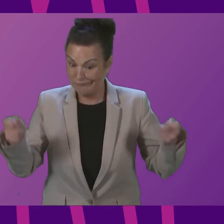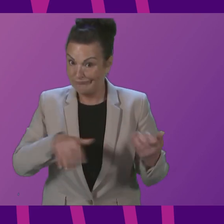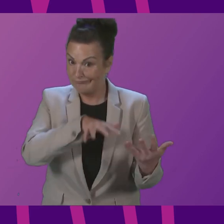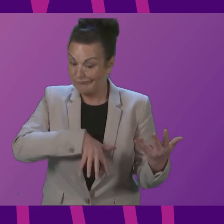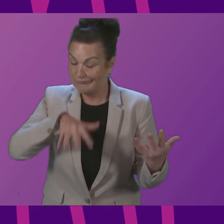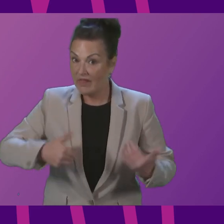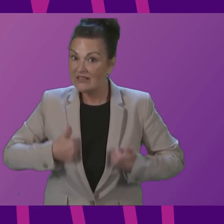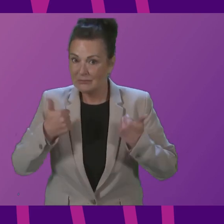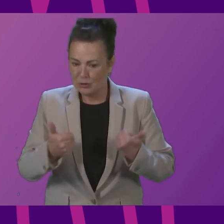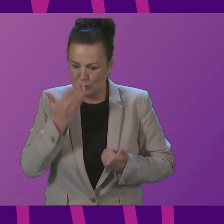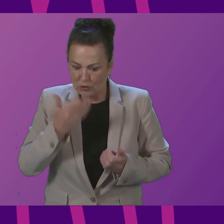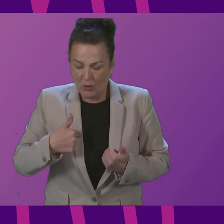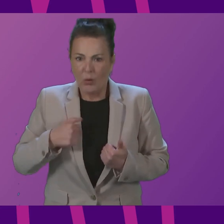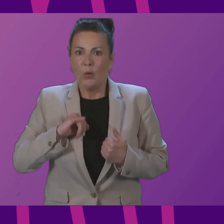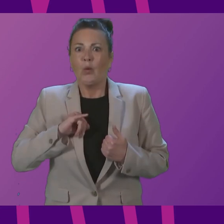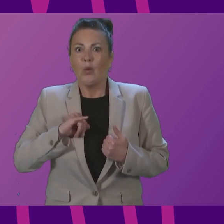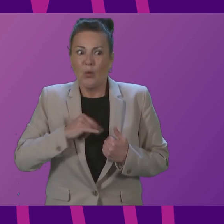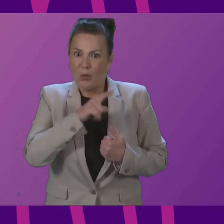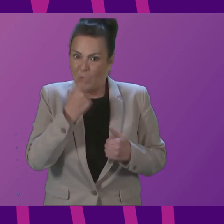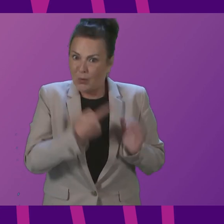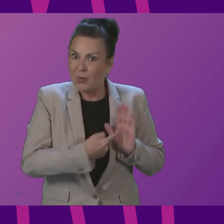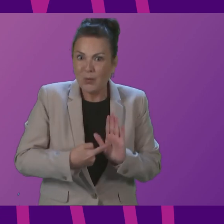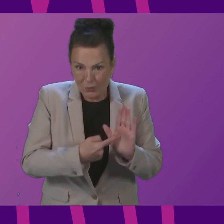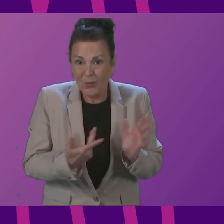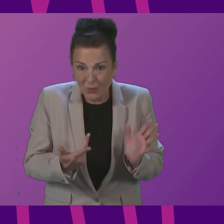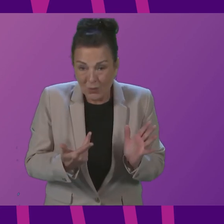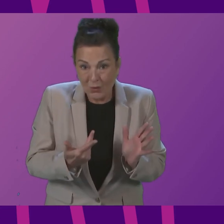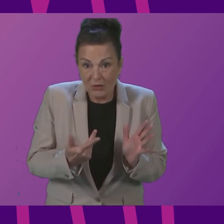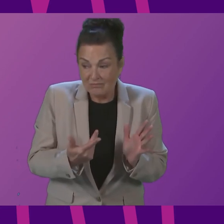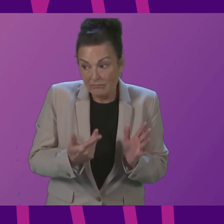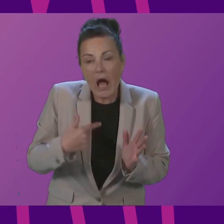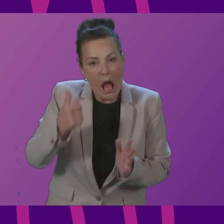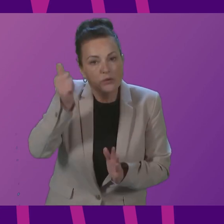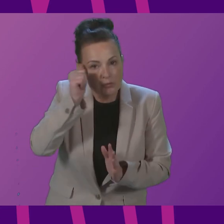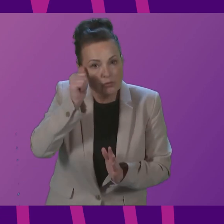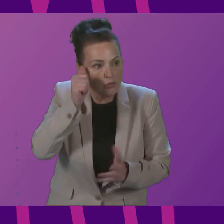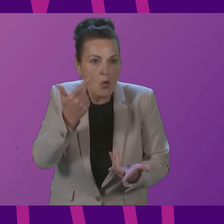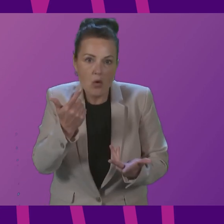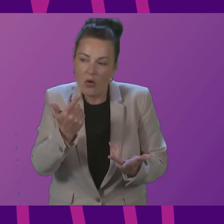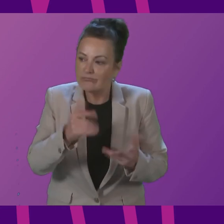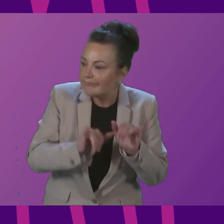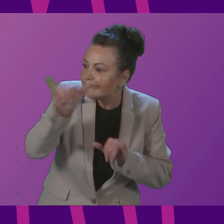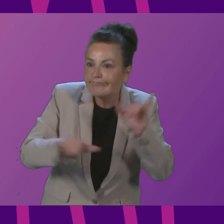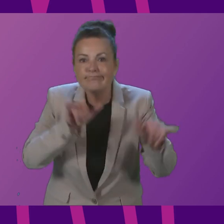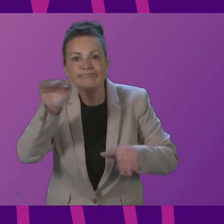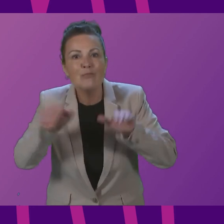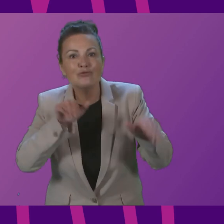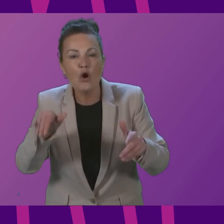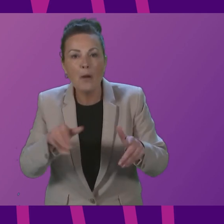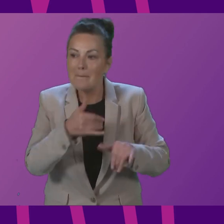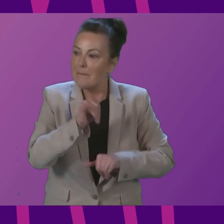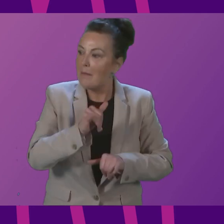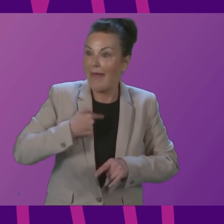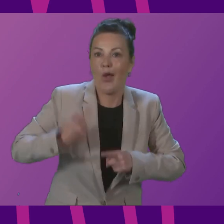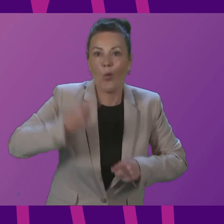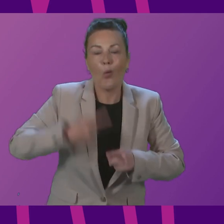morning that highlighted the point that he makes that whilst travelling overseas may secure